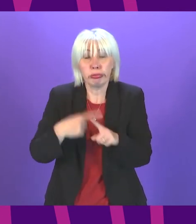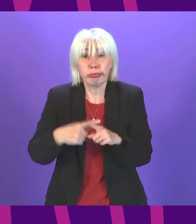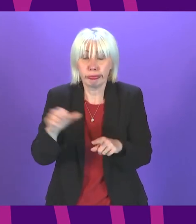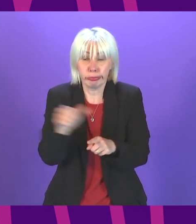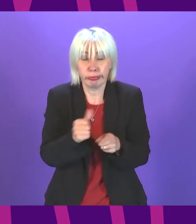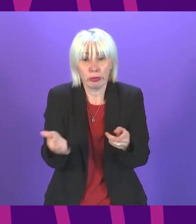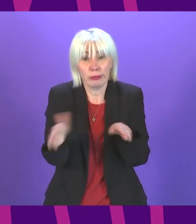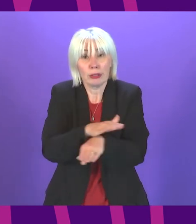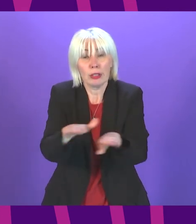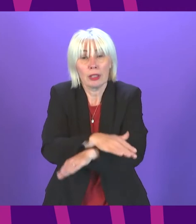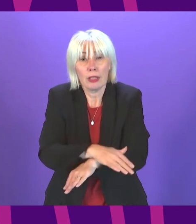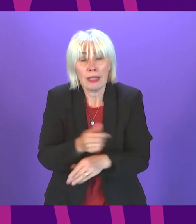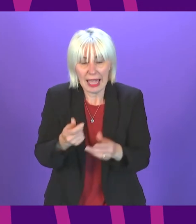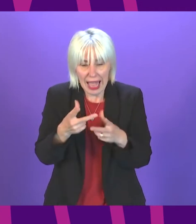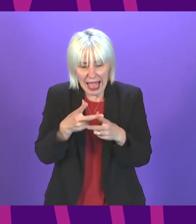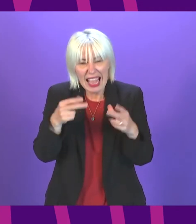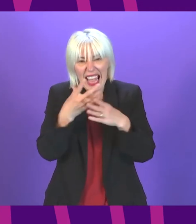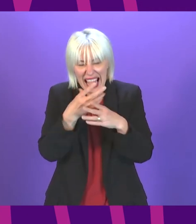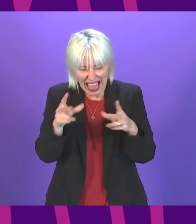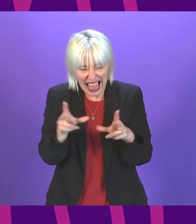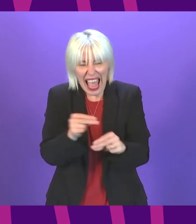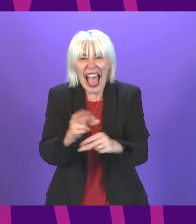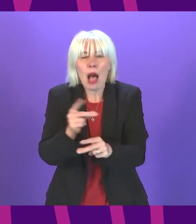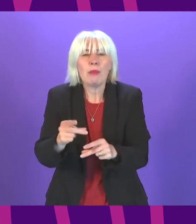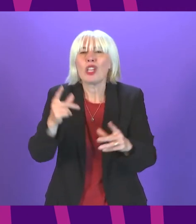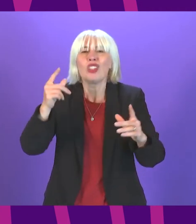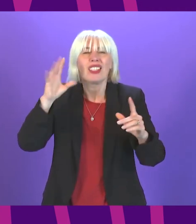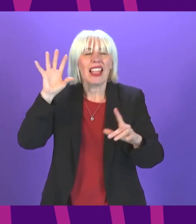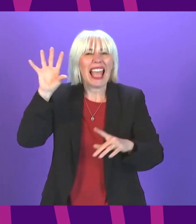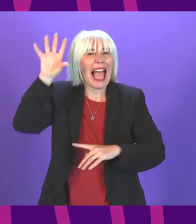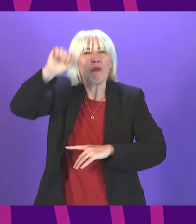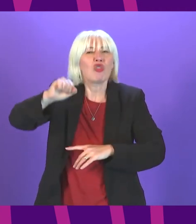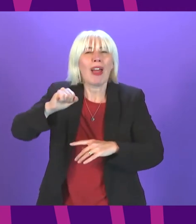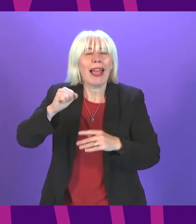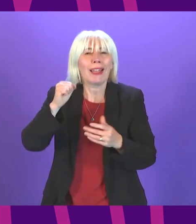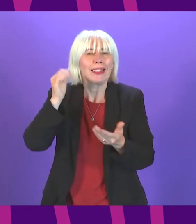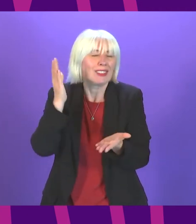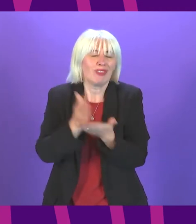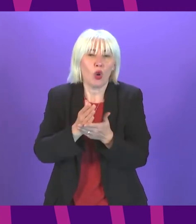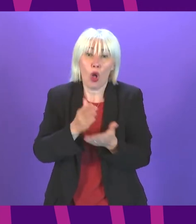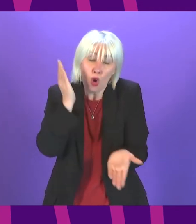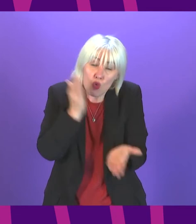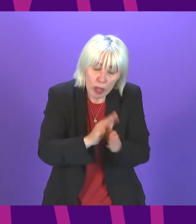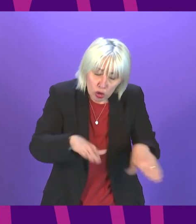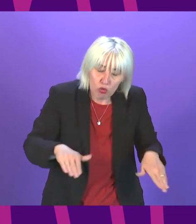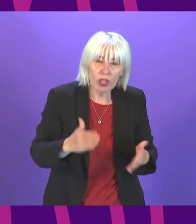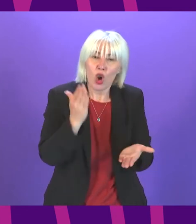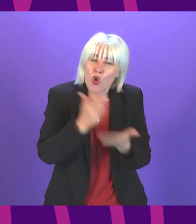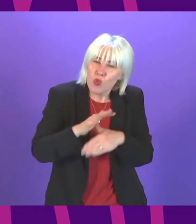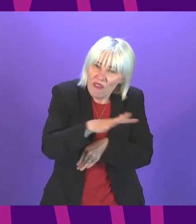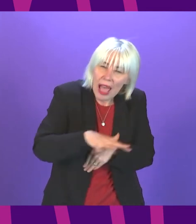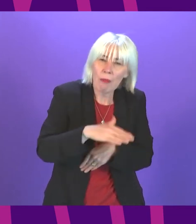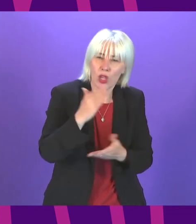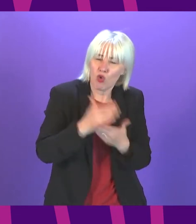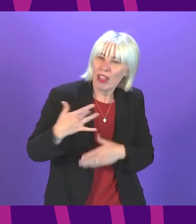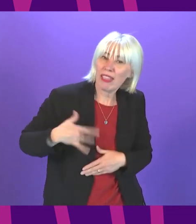fill them because these gaps aren't just abstract concepts in parliamentary speeches they're real children real families and real lives the Scottish